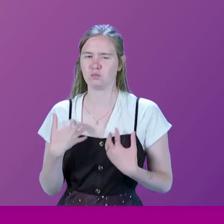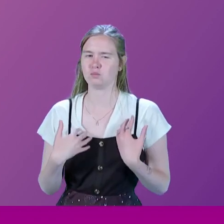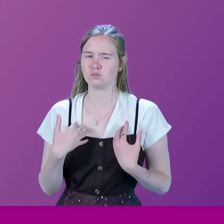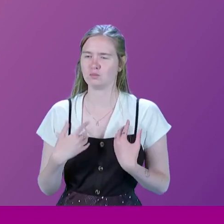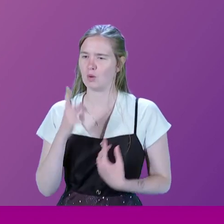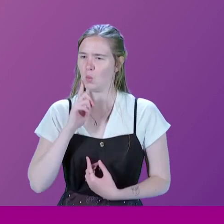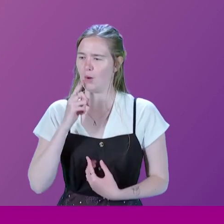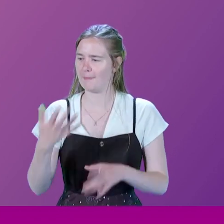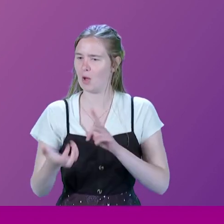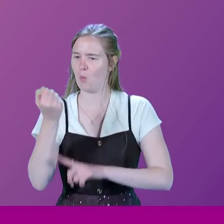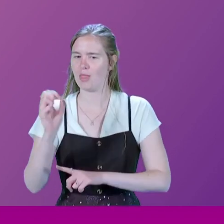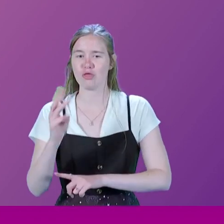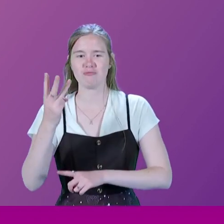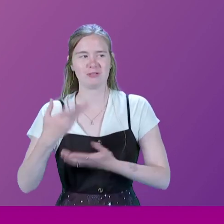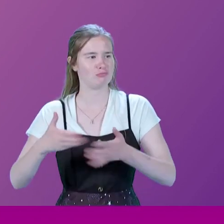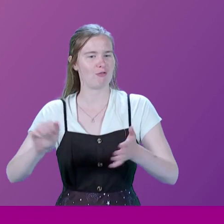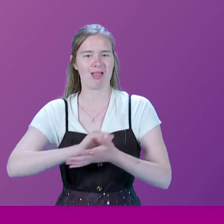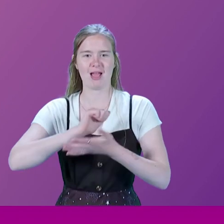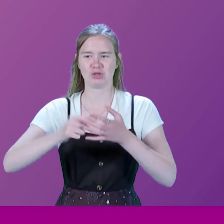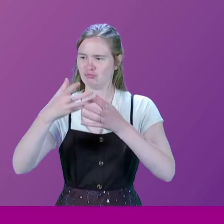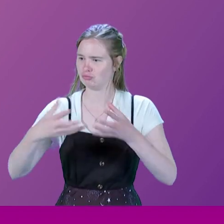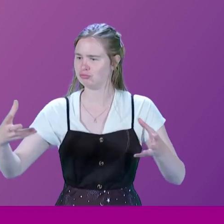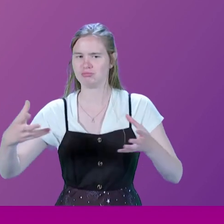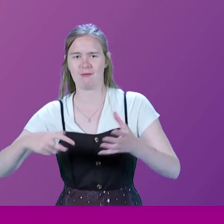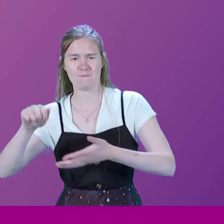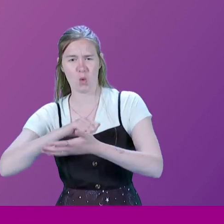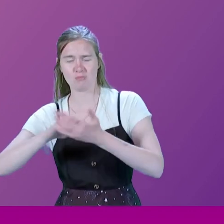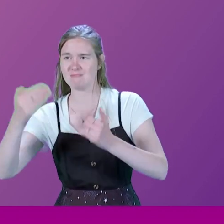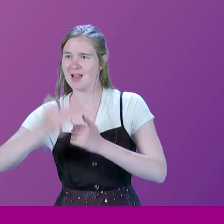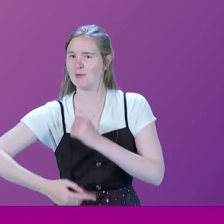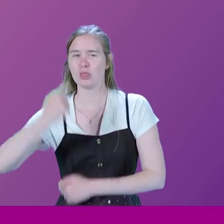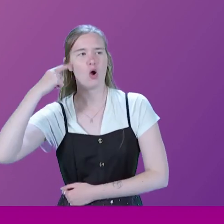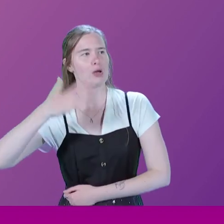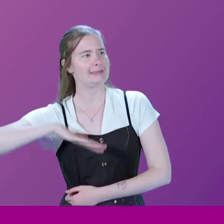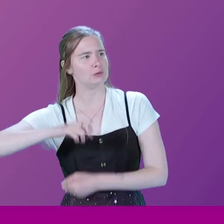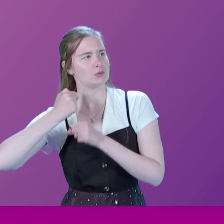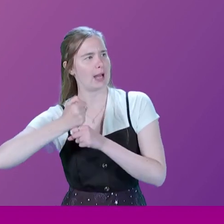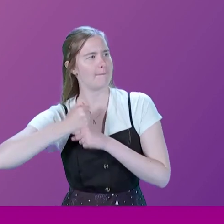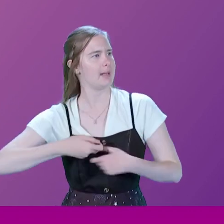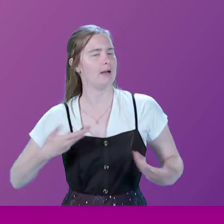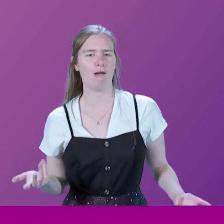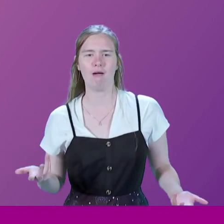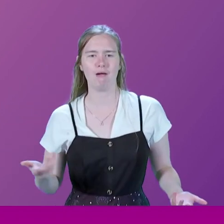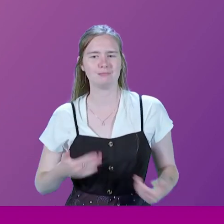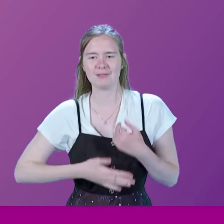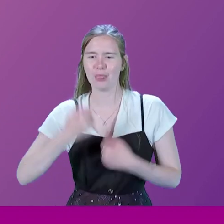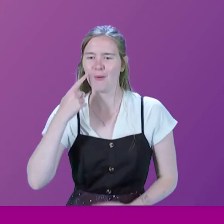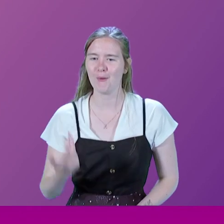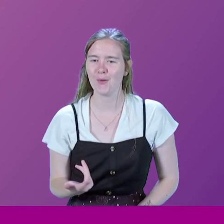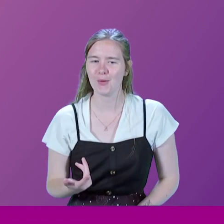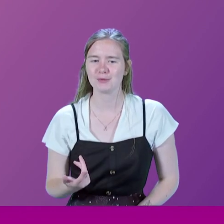woman who'd won three general election campaigns with huge majorities, she'd never even thought of campaigning to save her job,